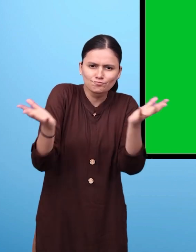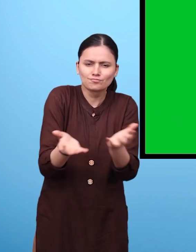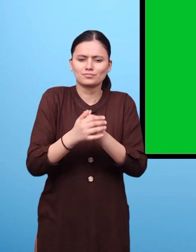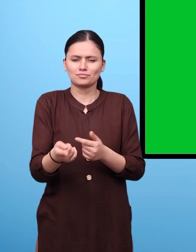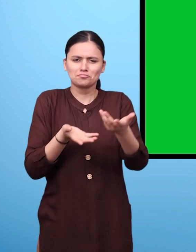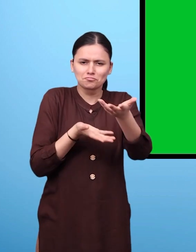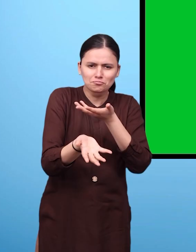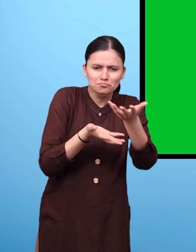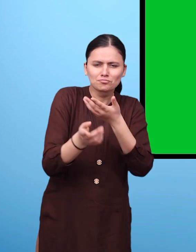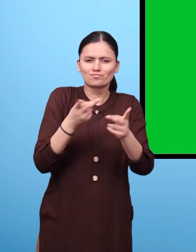and find out